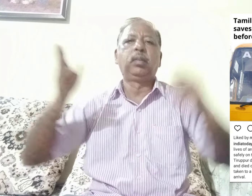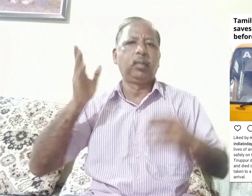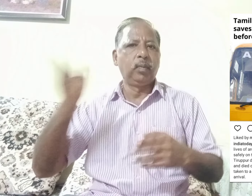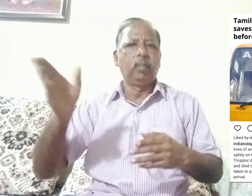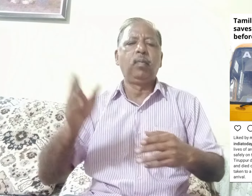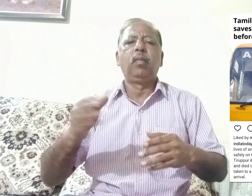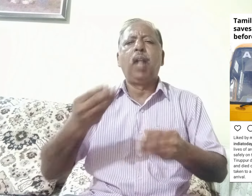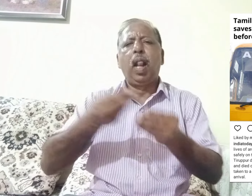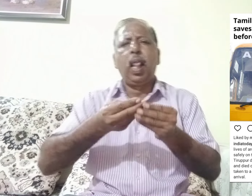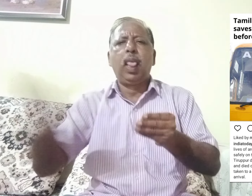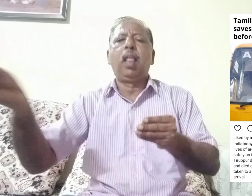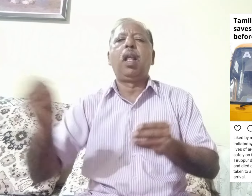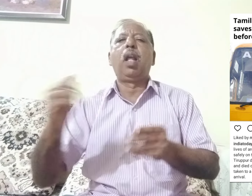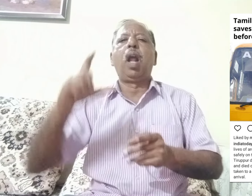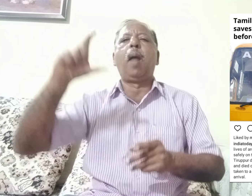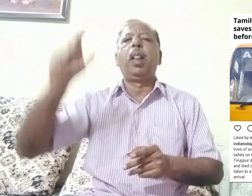so in that I could see him